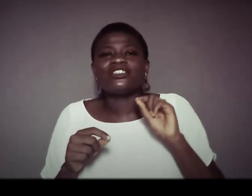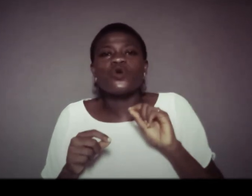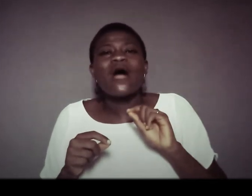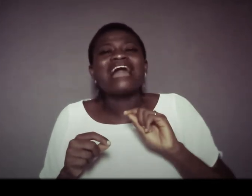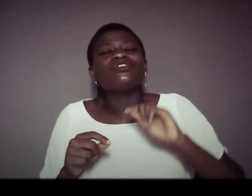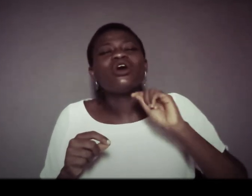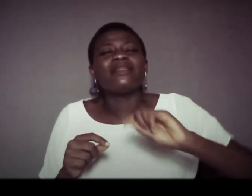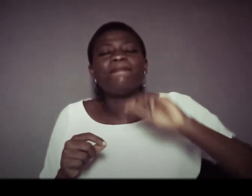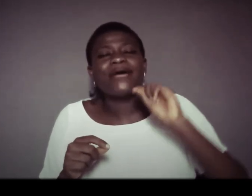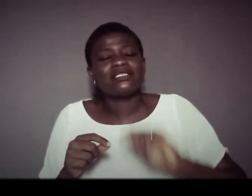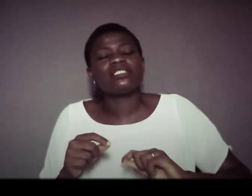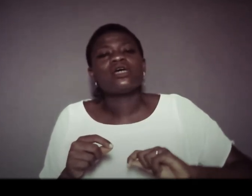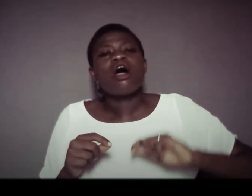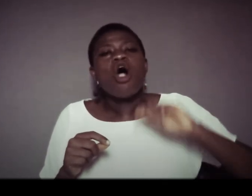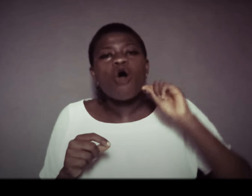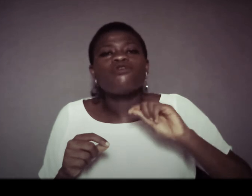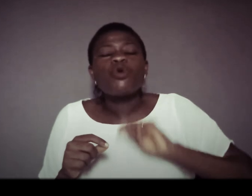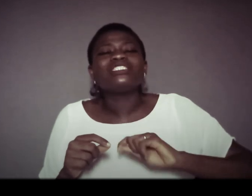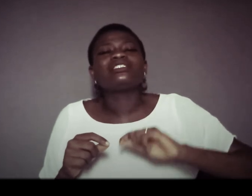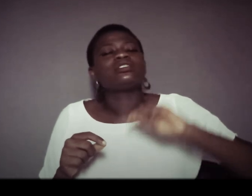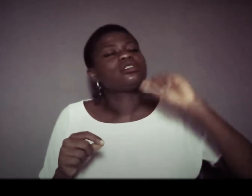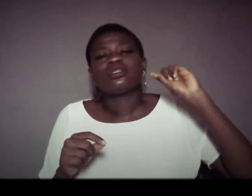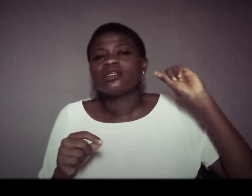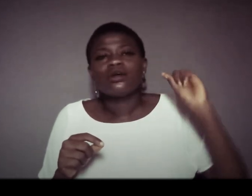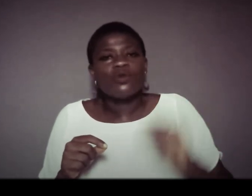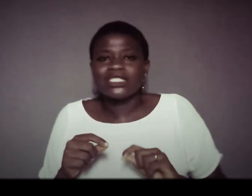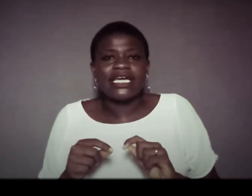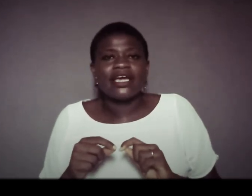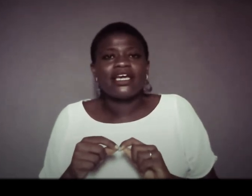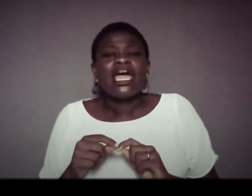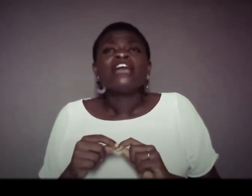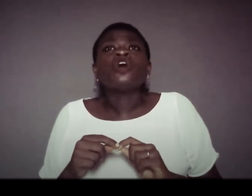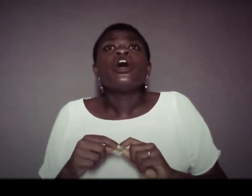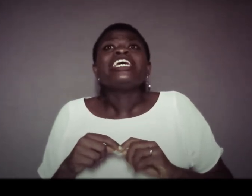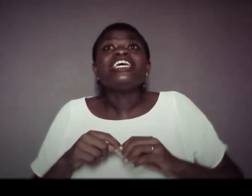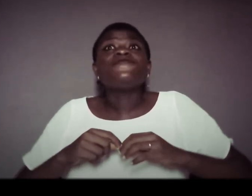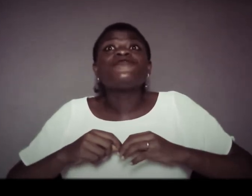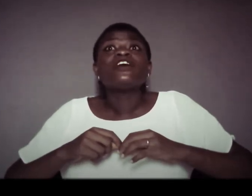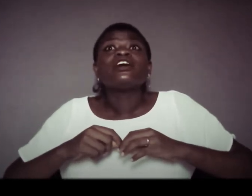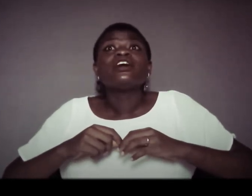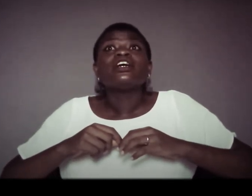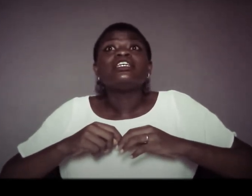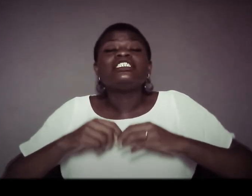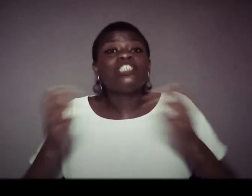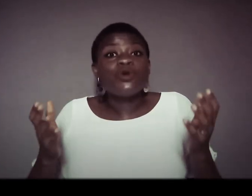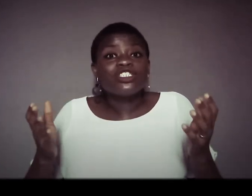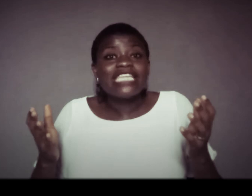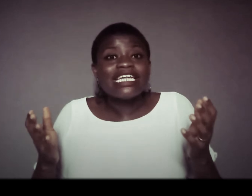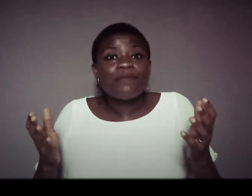to go and got the best of what was there so if she was not there at that